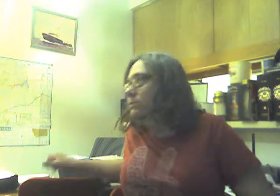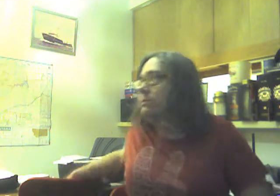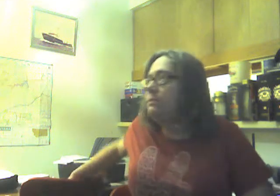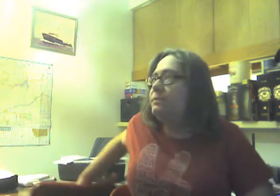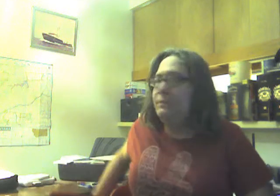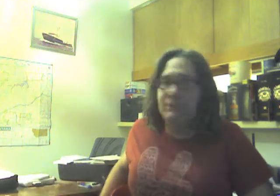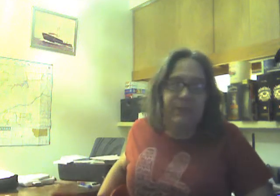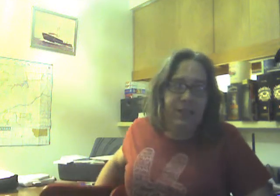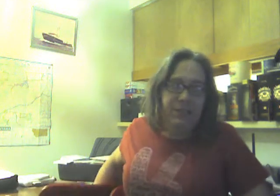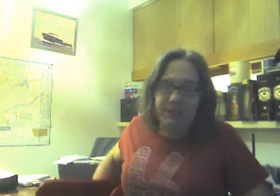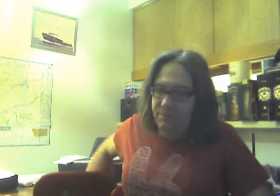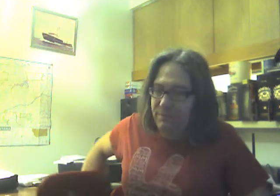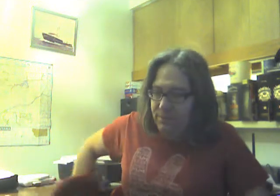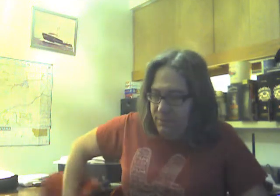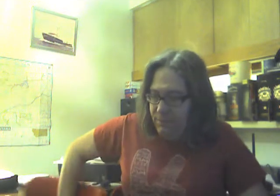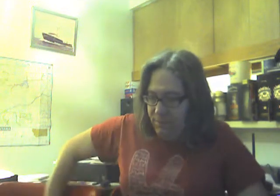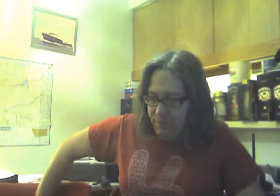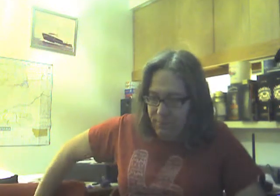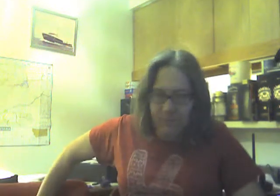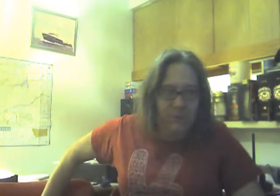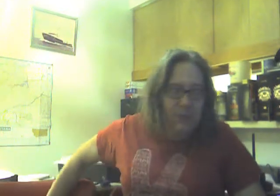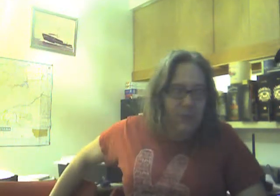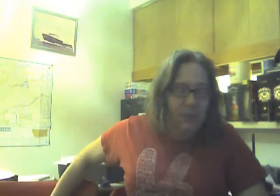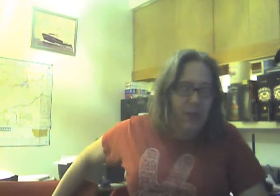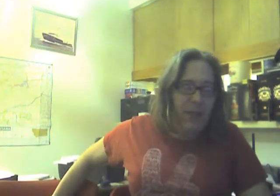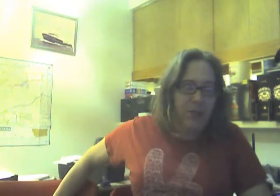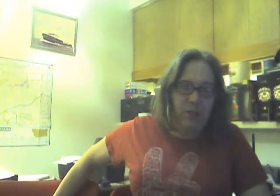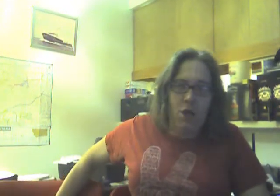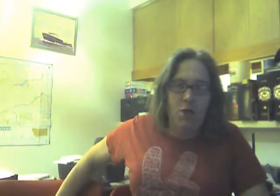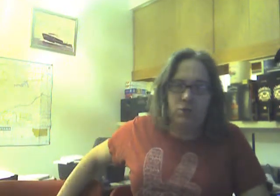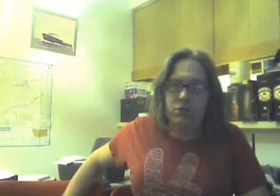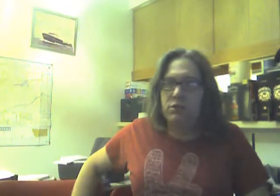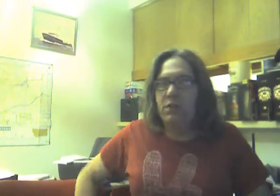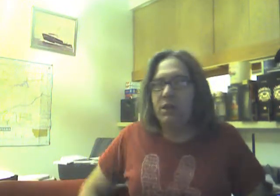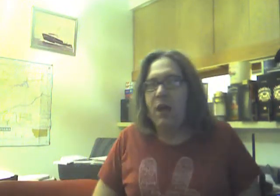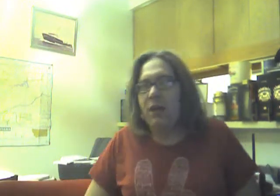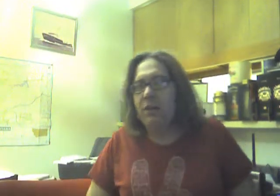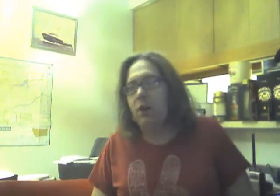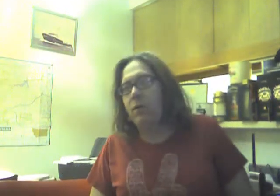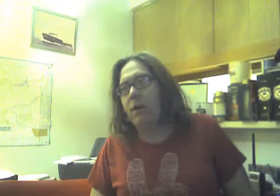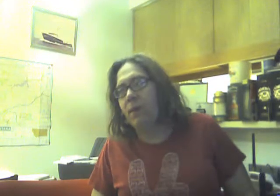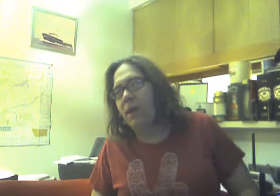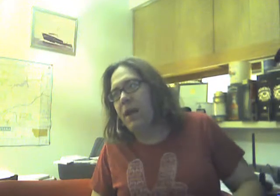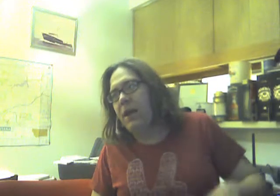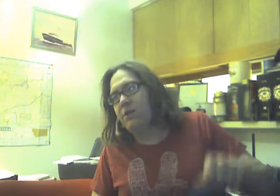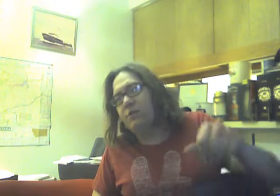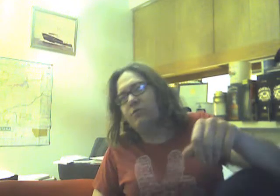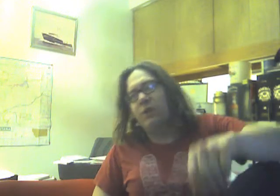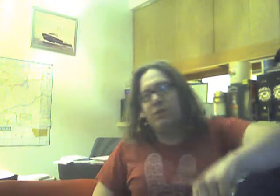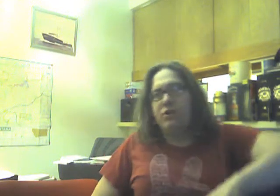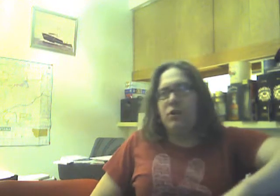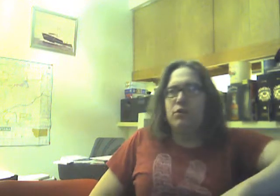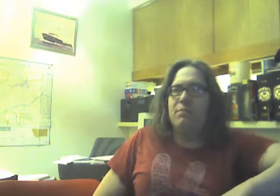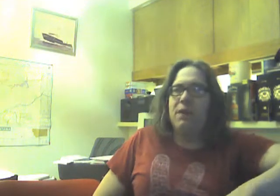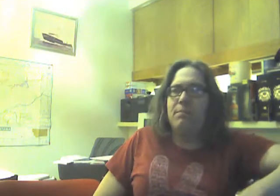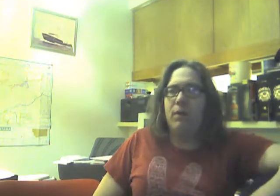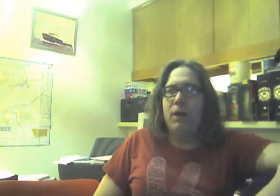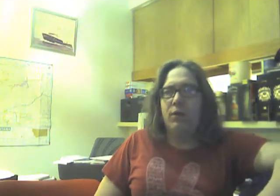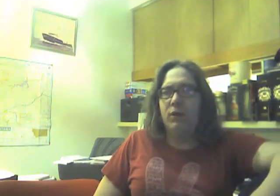Now, as Aaron knows and I know, I'm not a hater of transgendered people. I don't